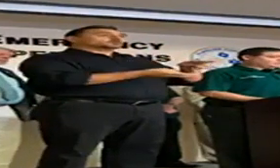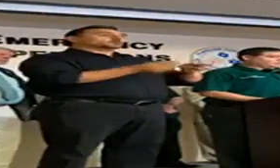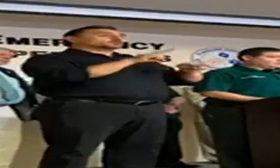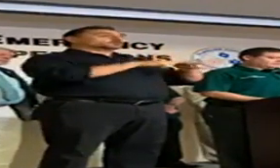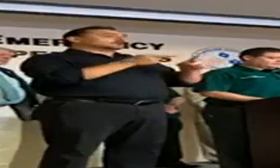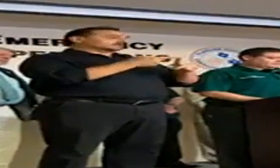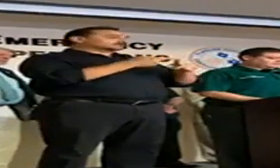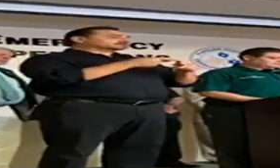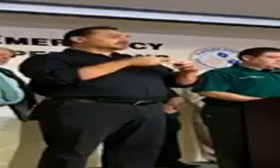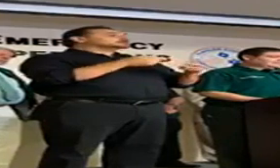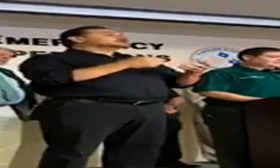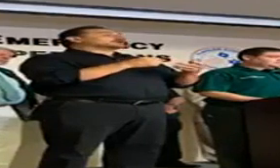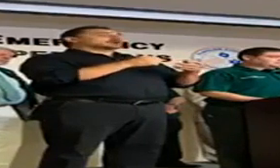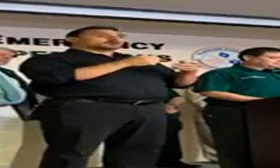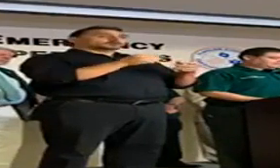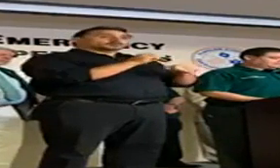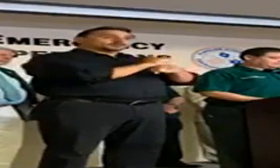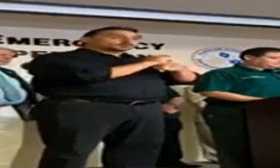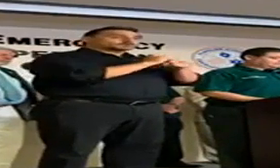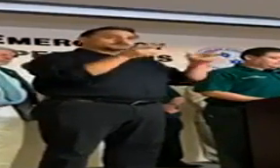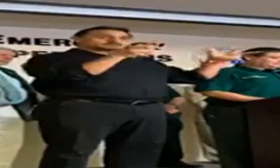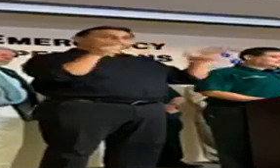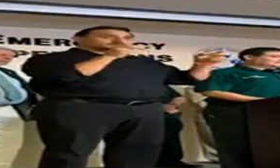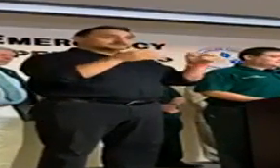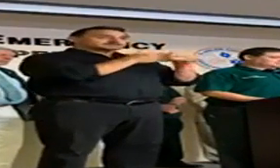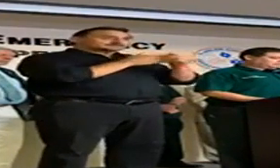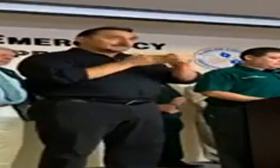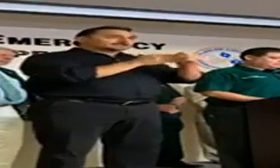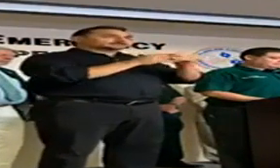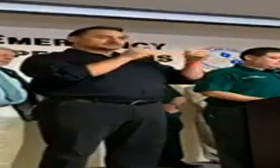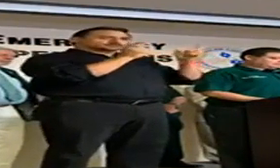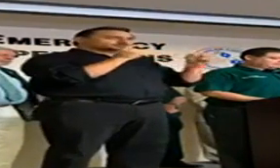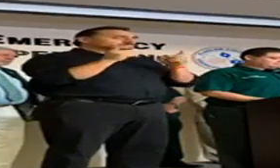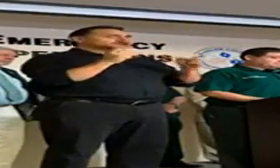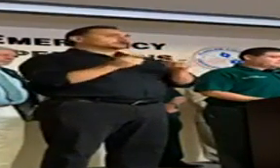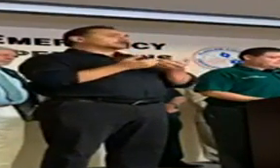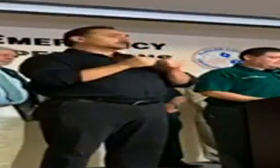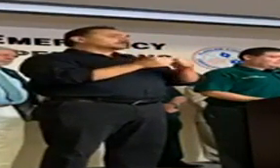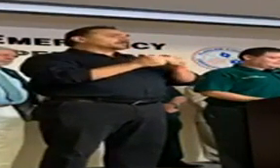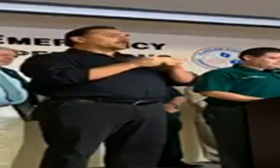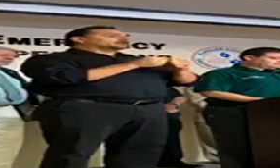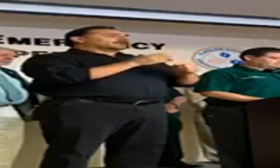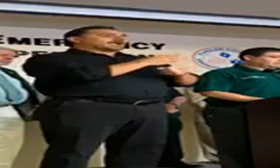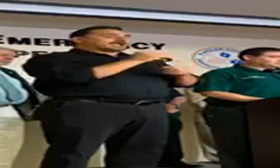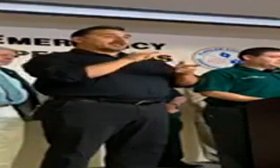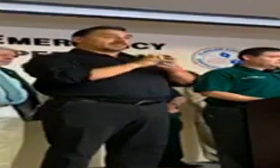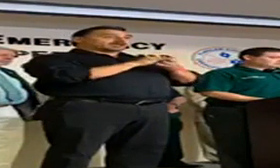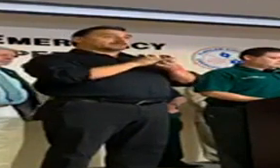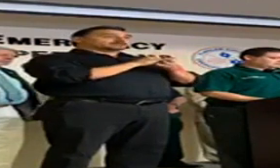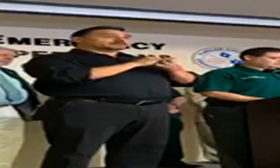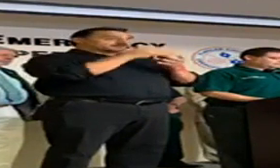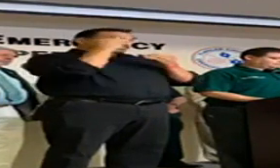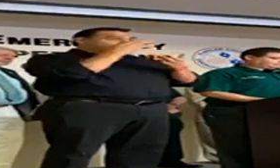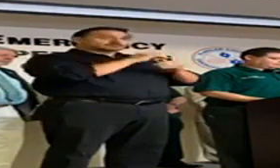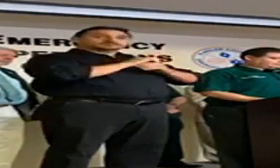We are working on digesting the latest public health guidance that is constantly changing and messaging that validated information to our